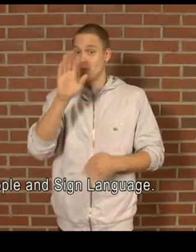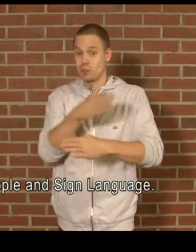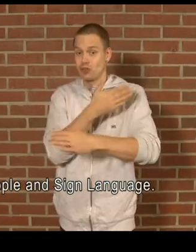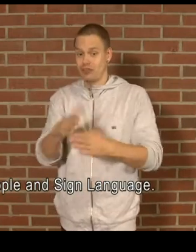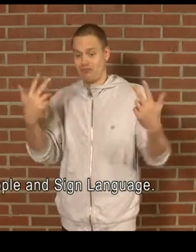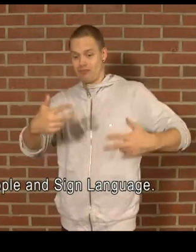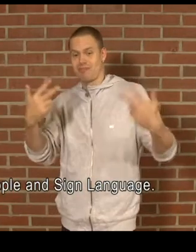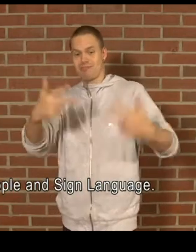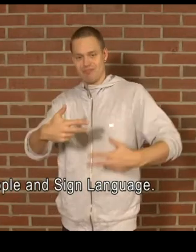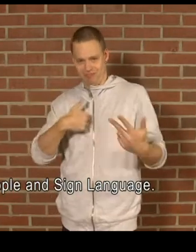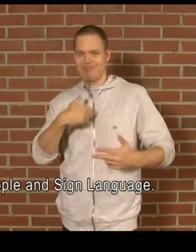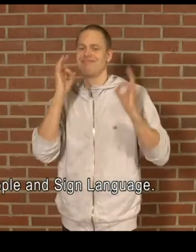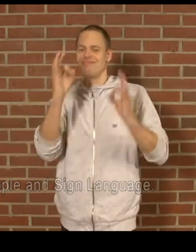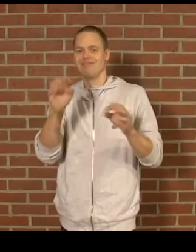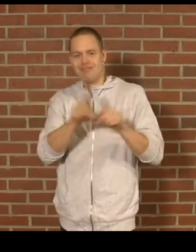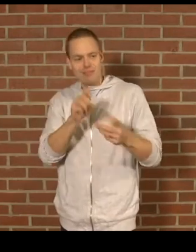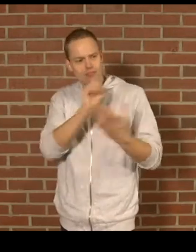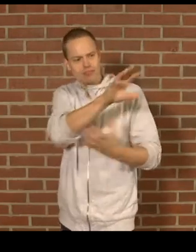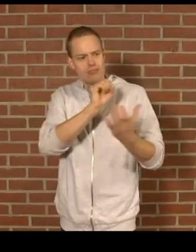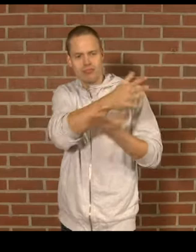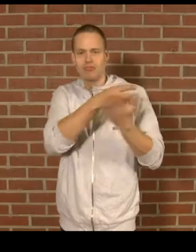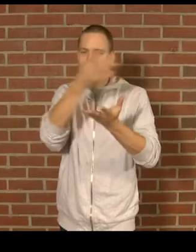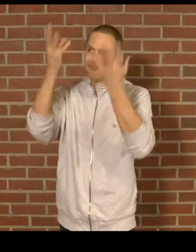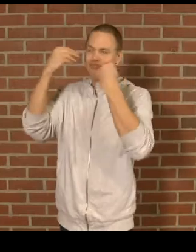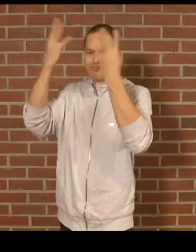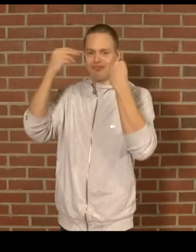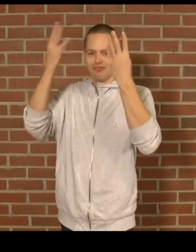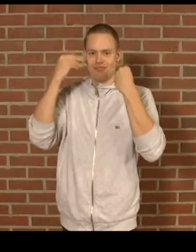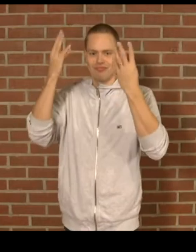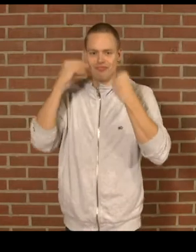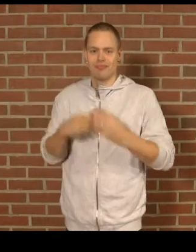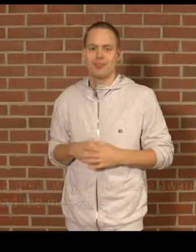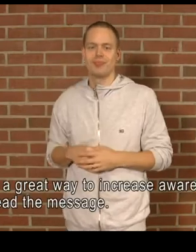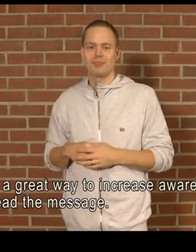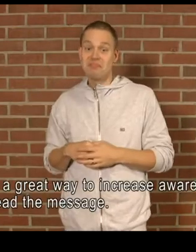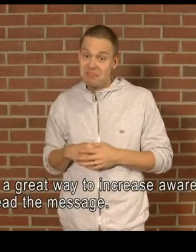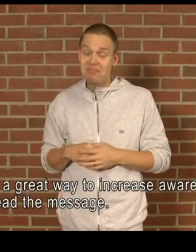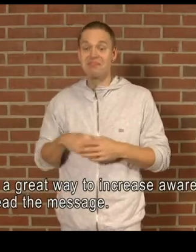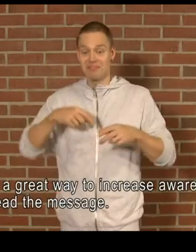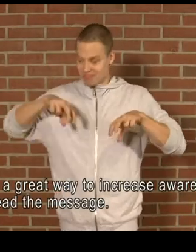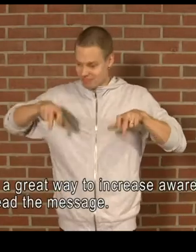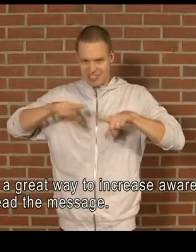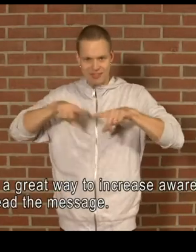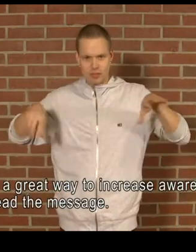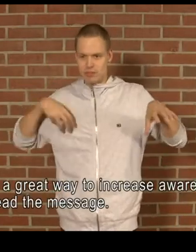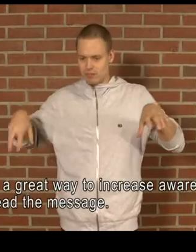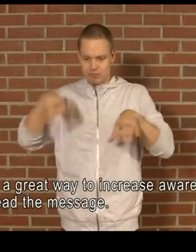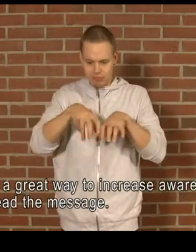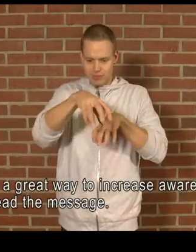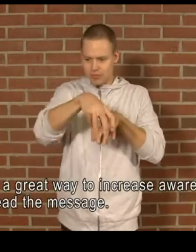doing over there? There's a party over here Winners over here Losers over there So come on, my attitude always been